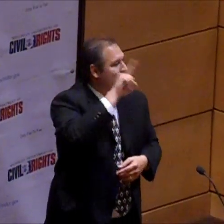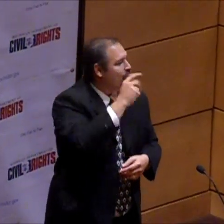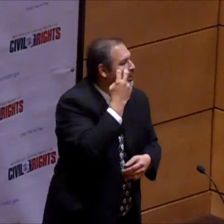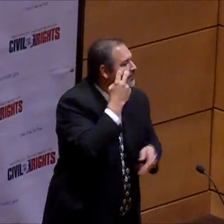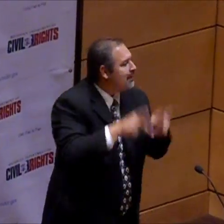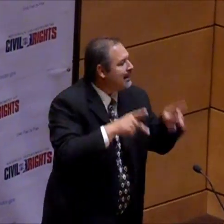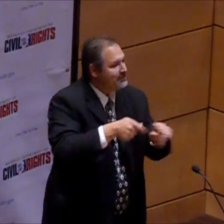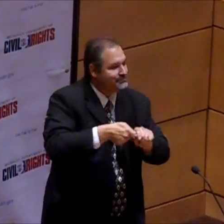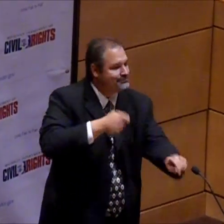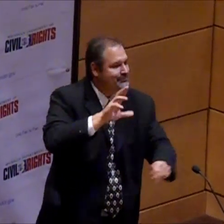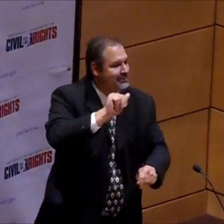included.